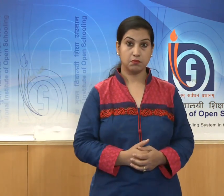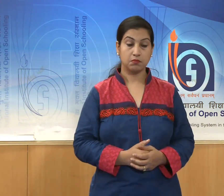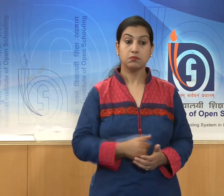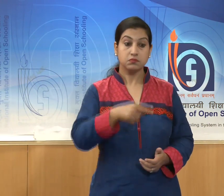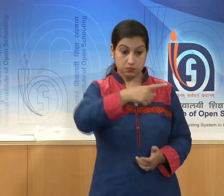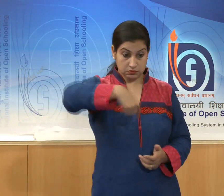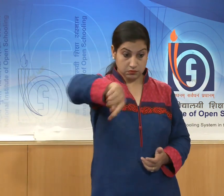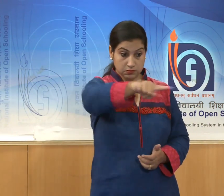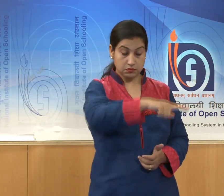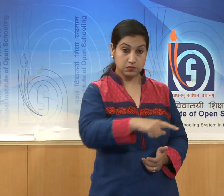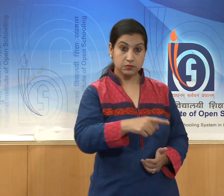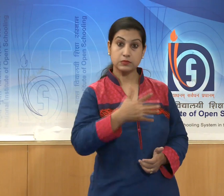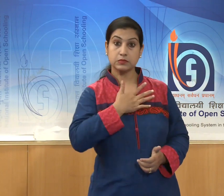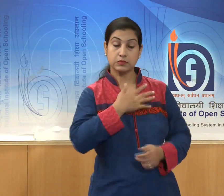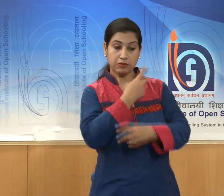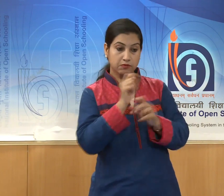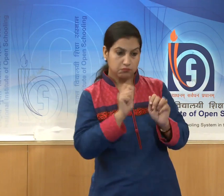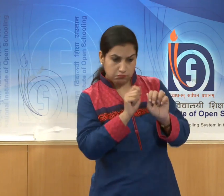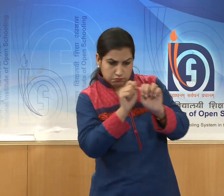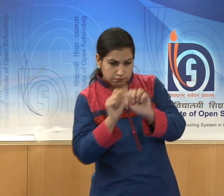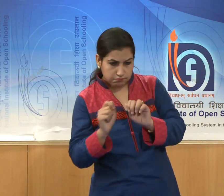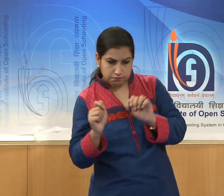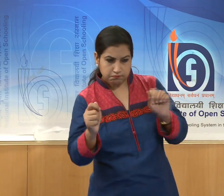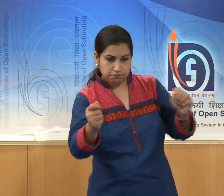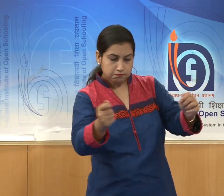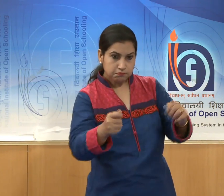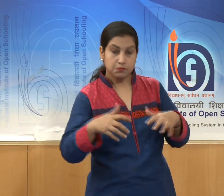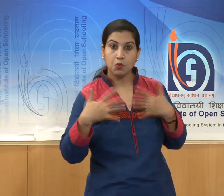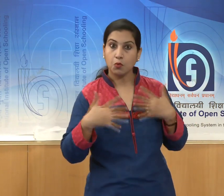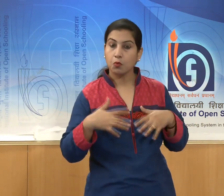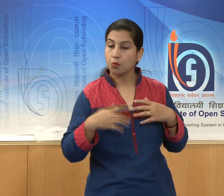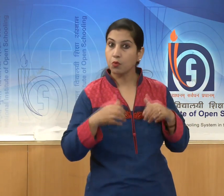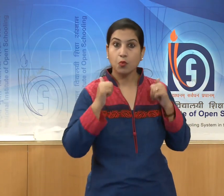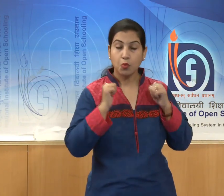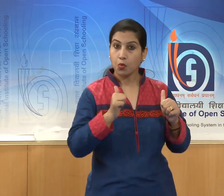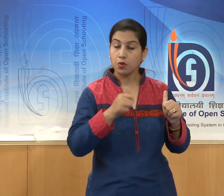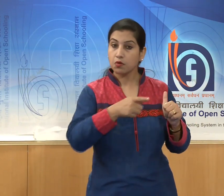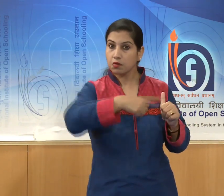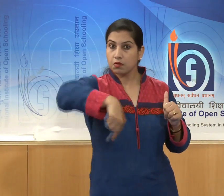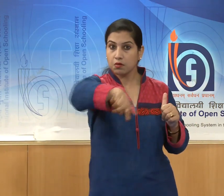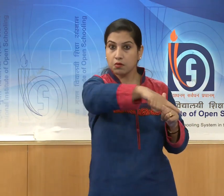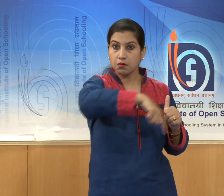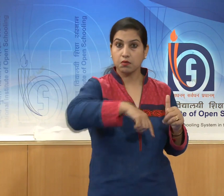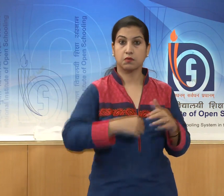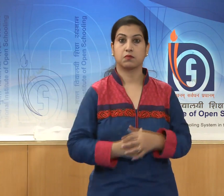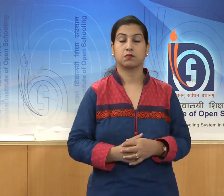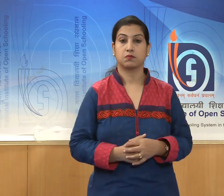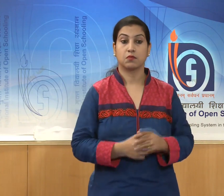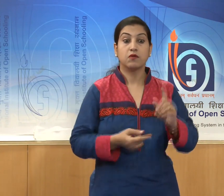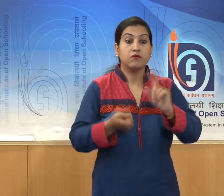motifs had either come from